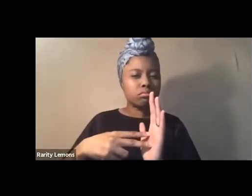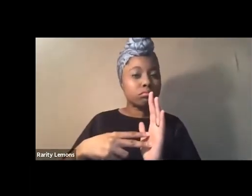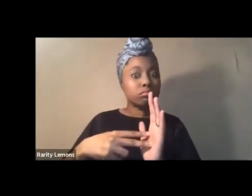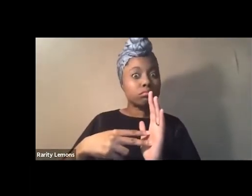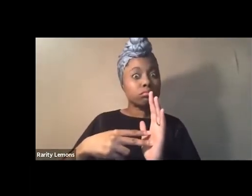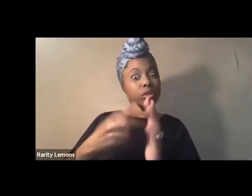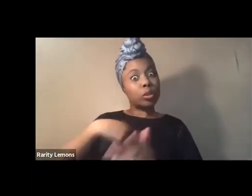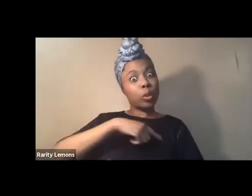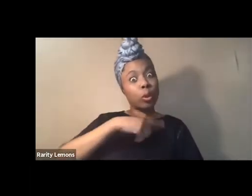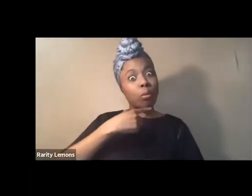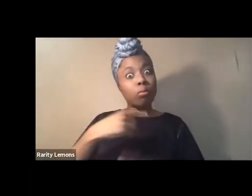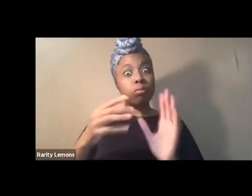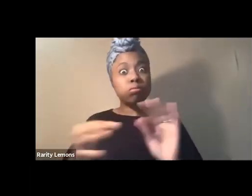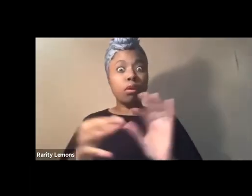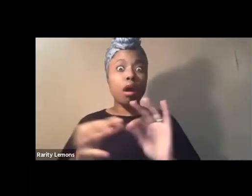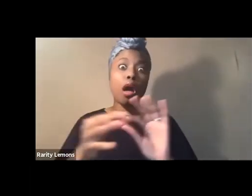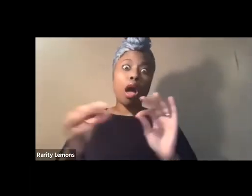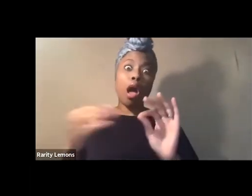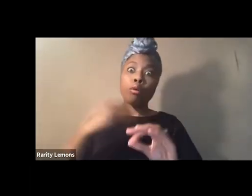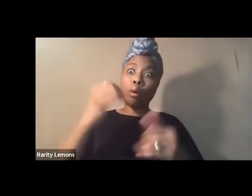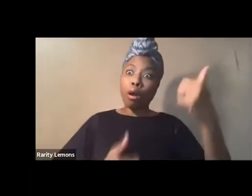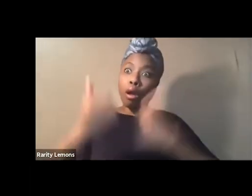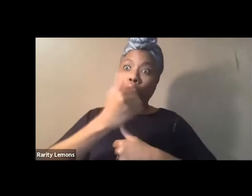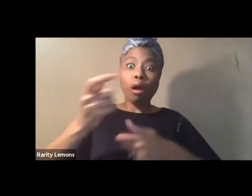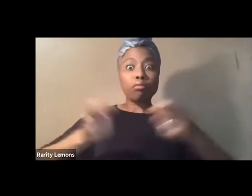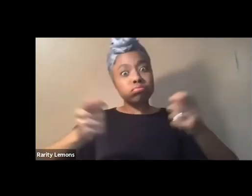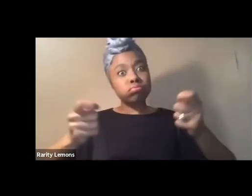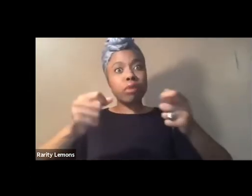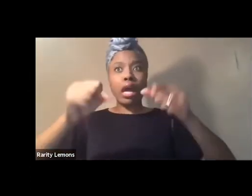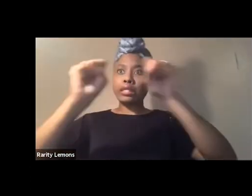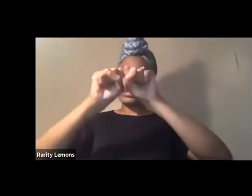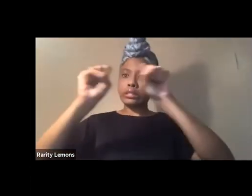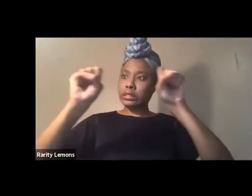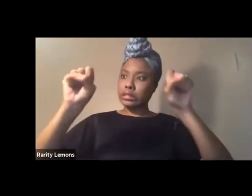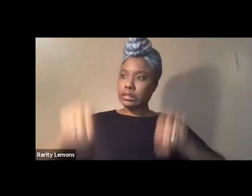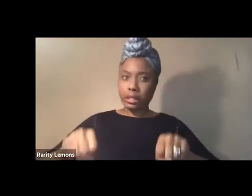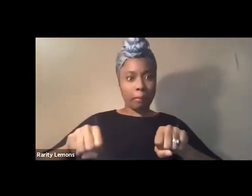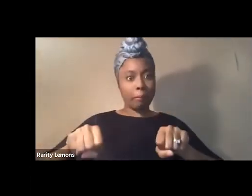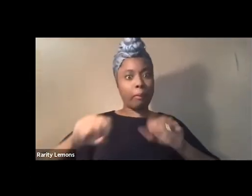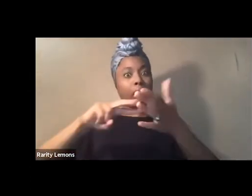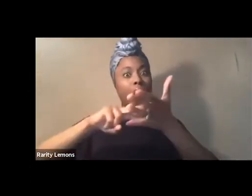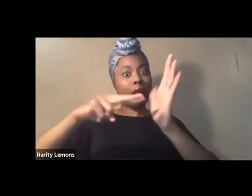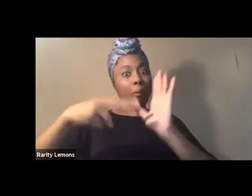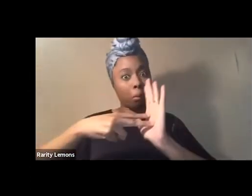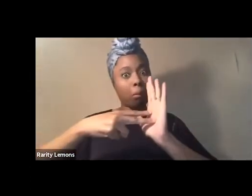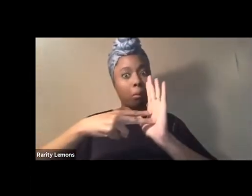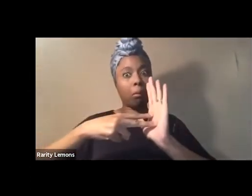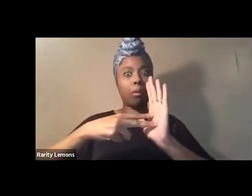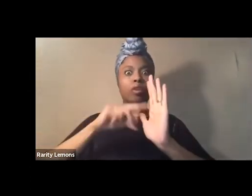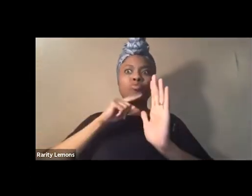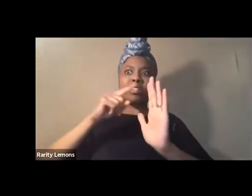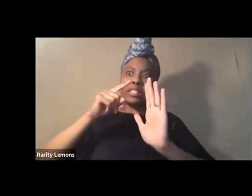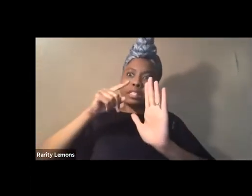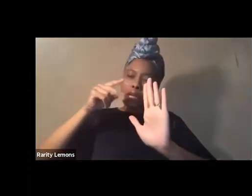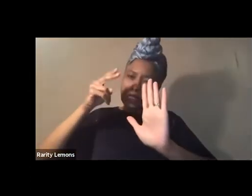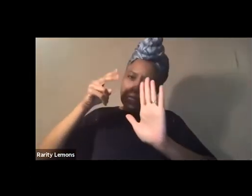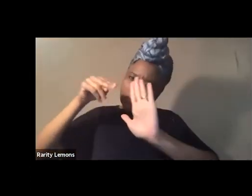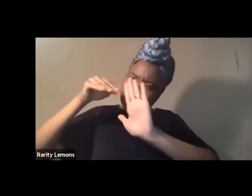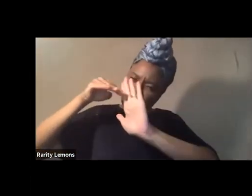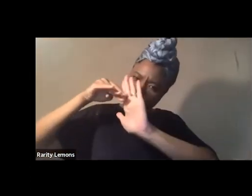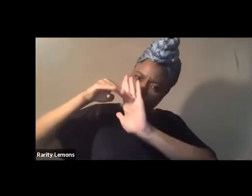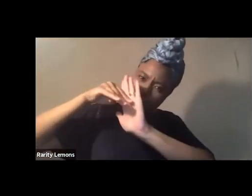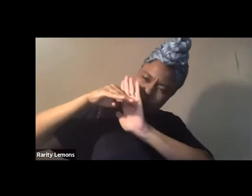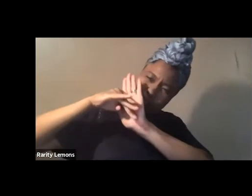say white supremacy is systemic it means that it has been deeply ingrained over a